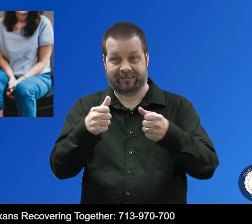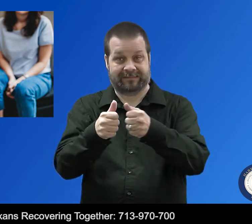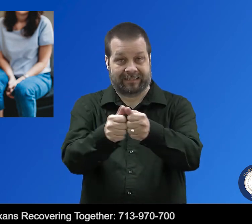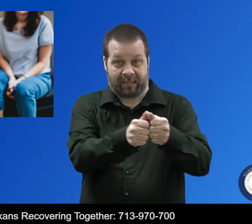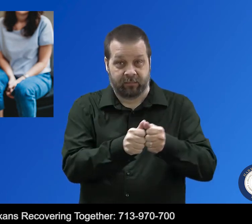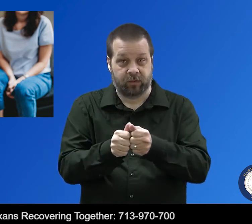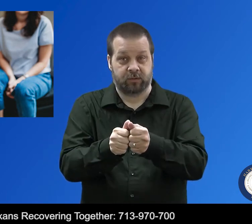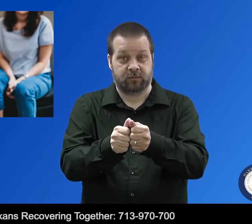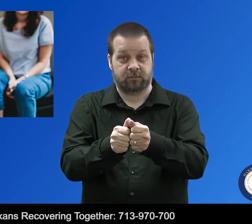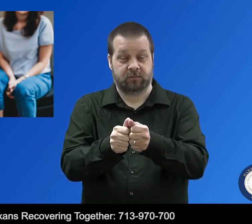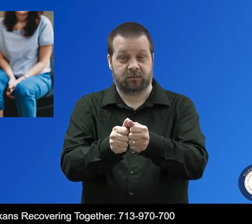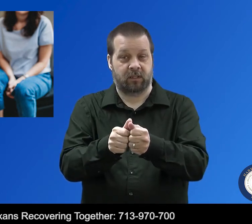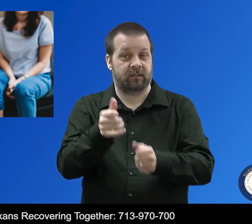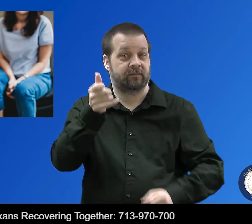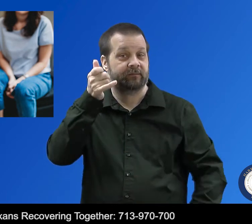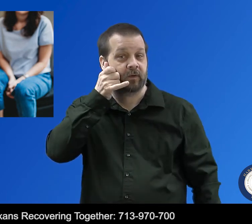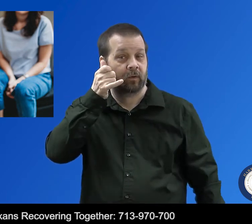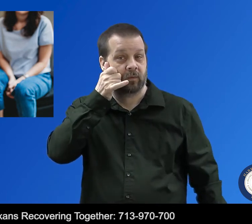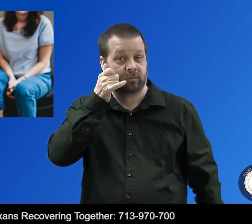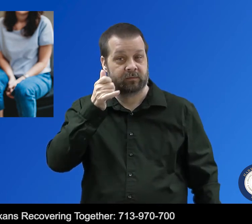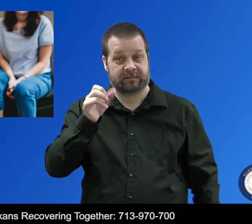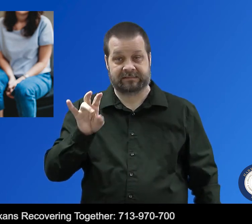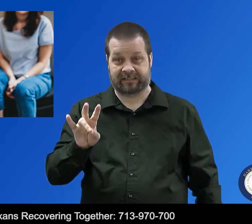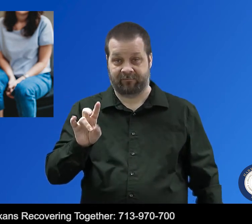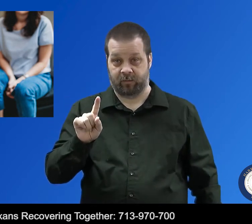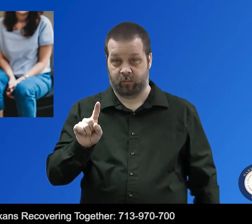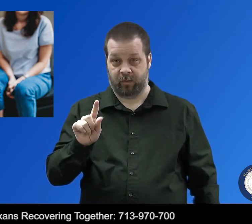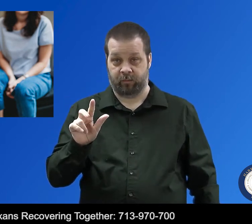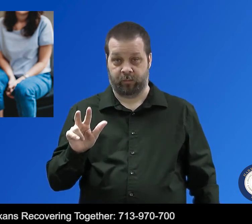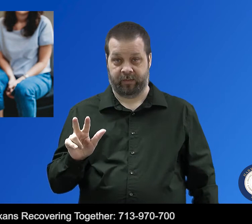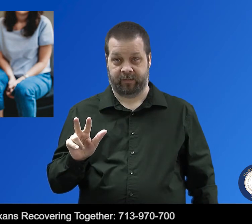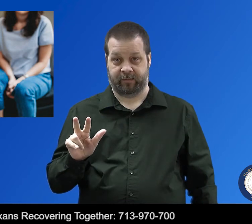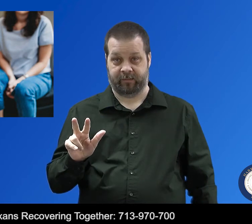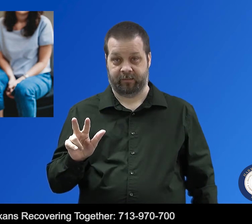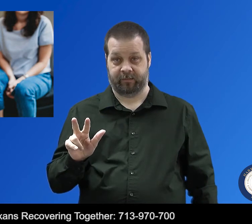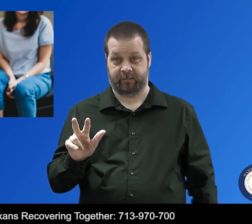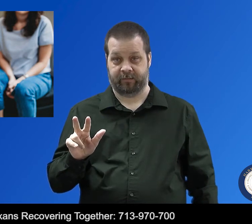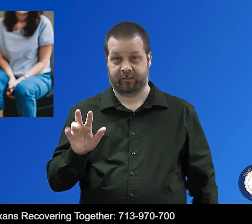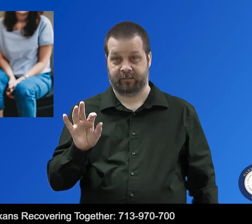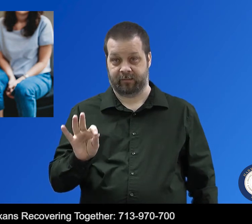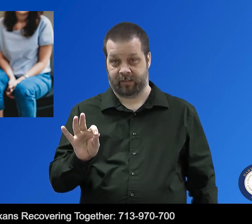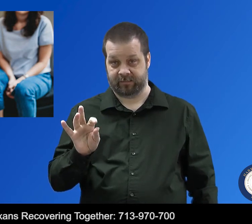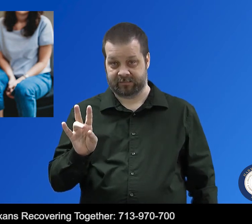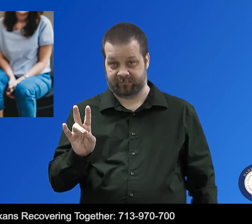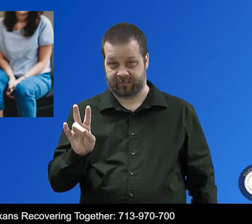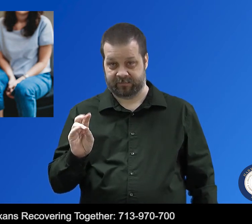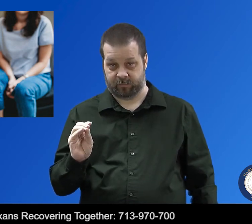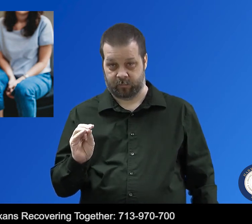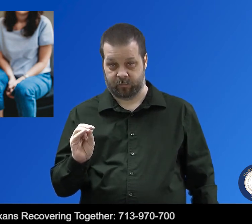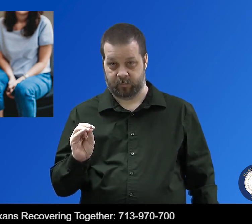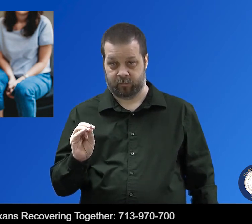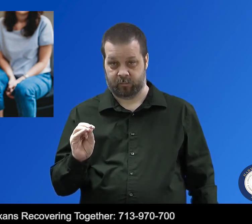Together. Their phone number is 713-970